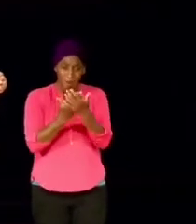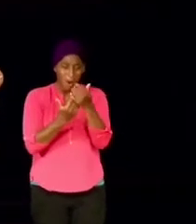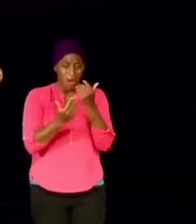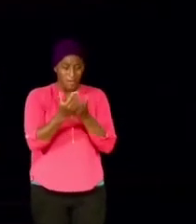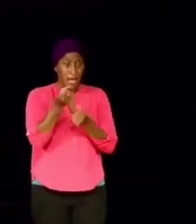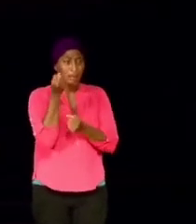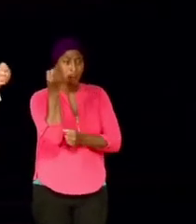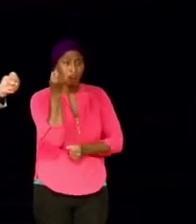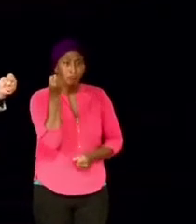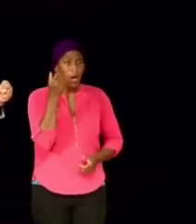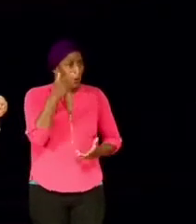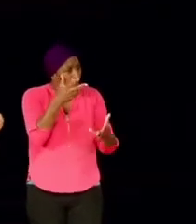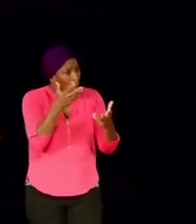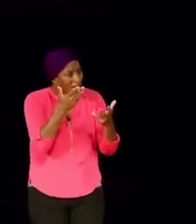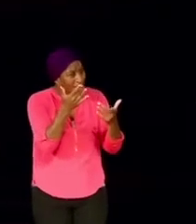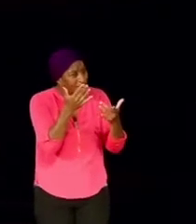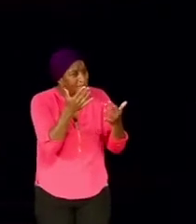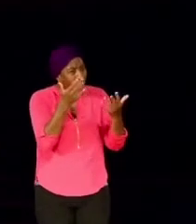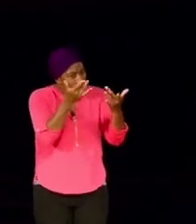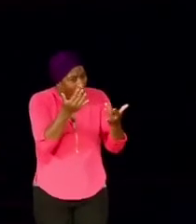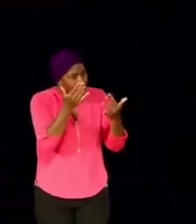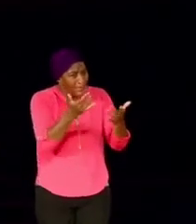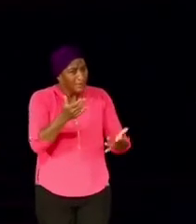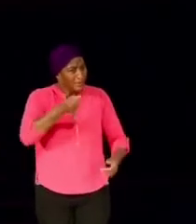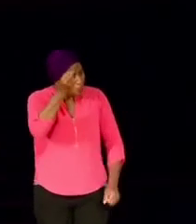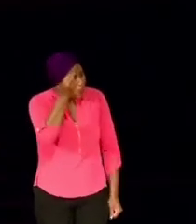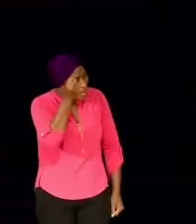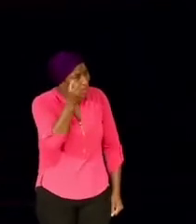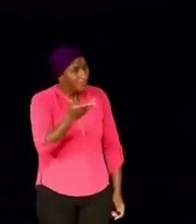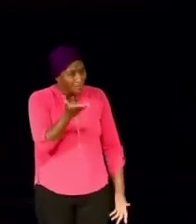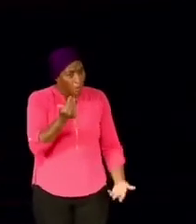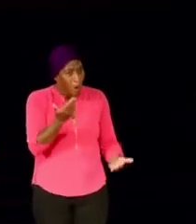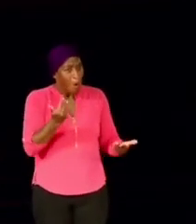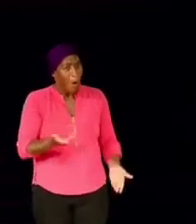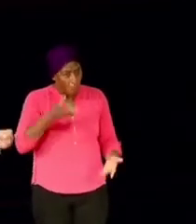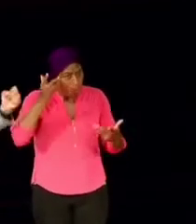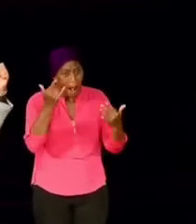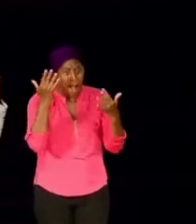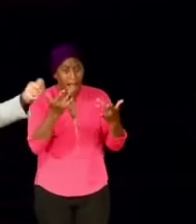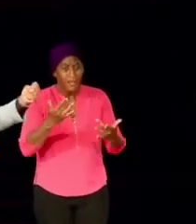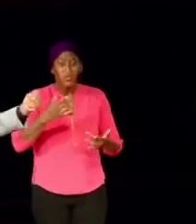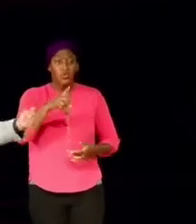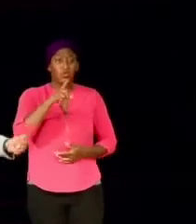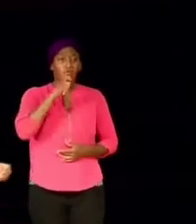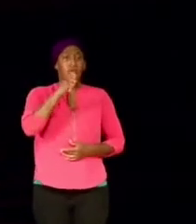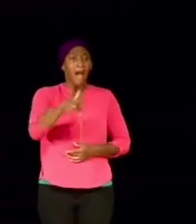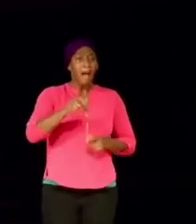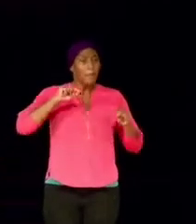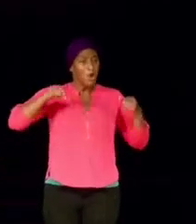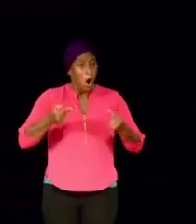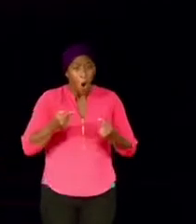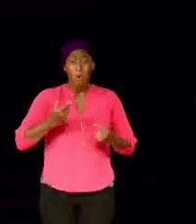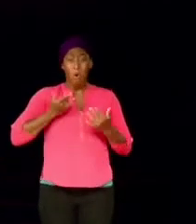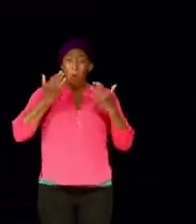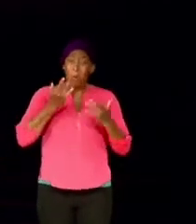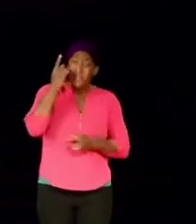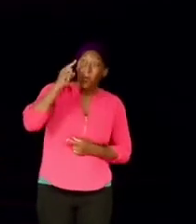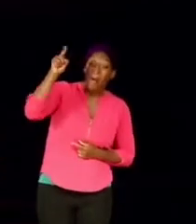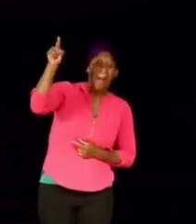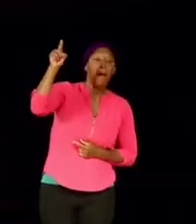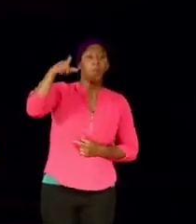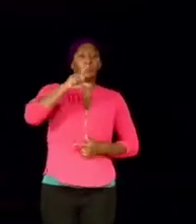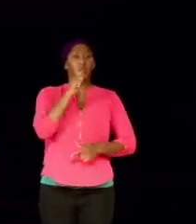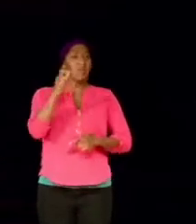up tight at them and tell them, wait on the Lord. Shake your fist at them. Tell them, don't be wounded, wait on him. Don't get